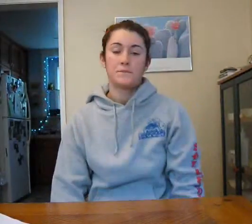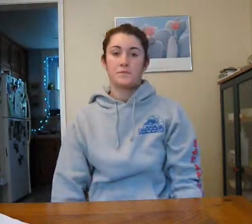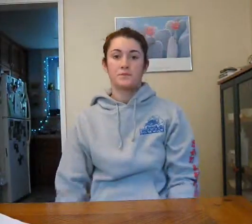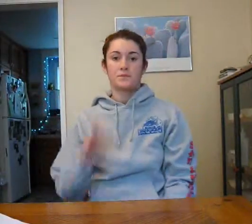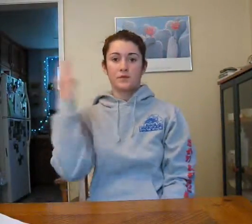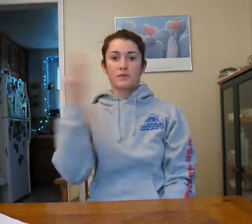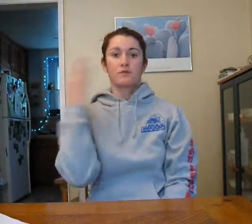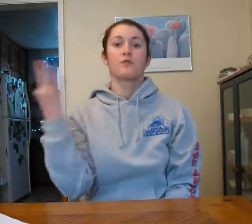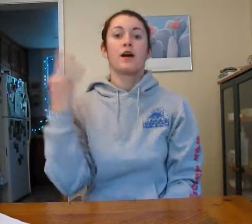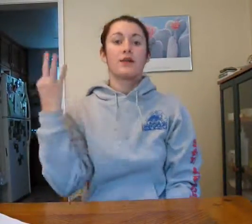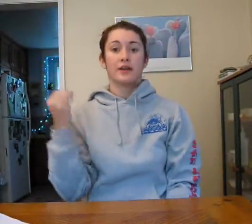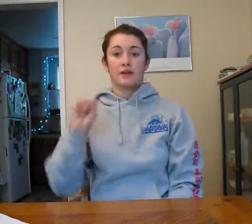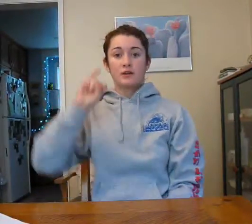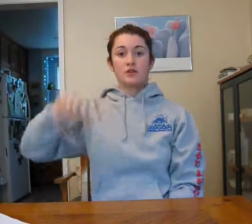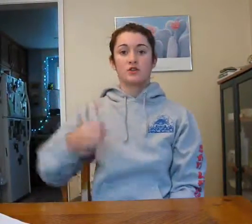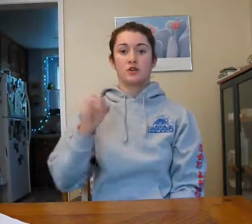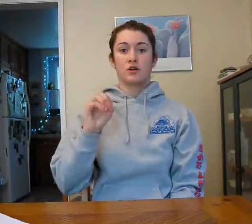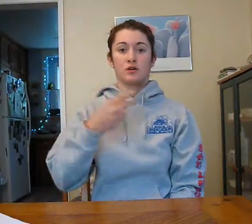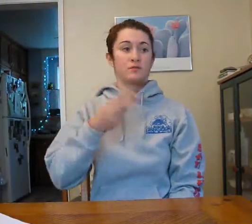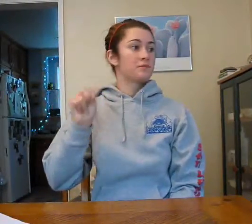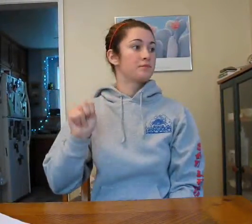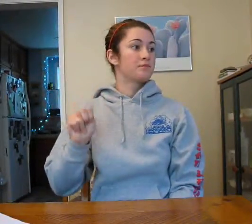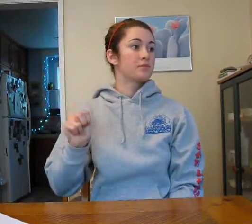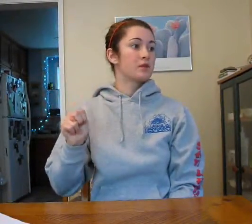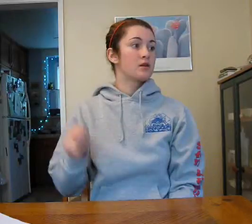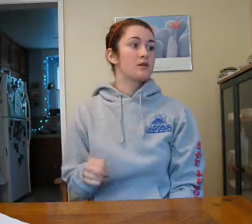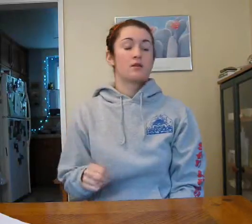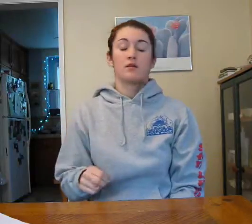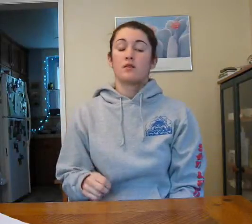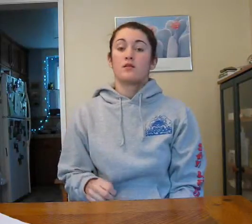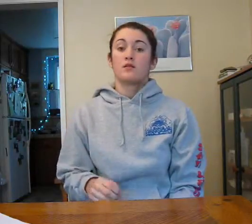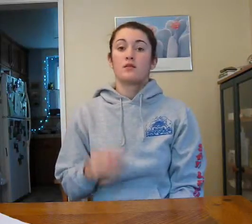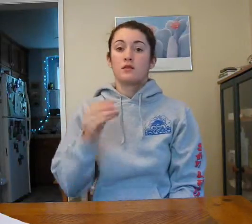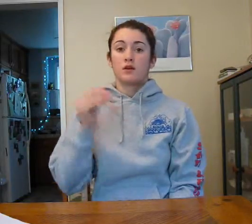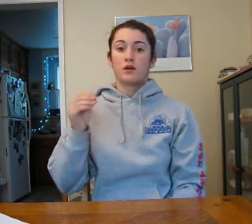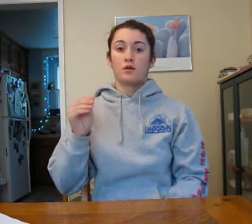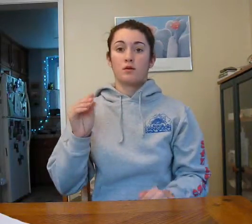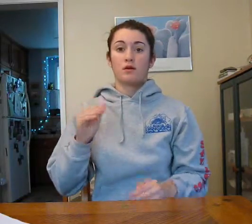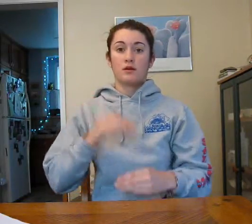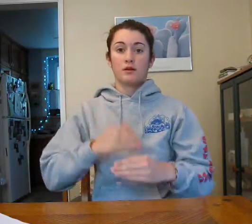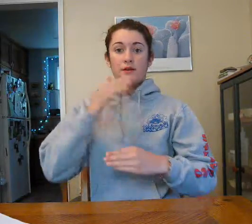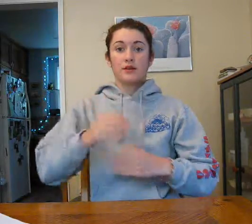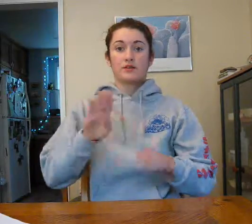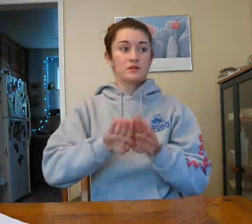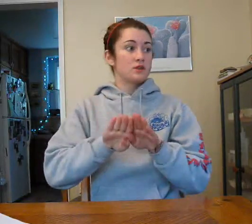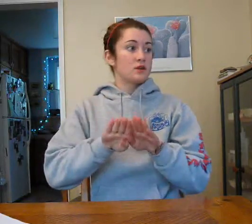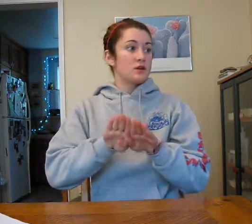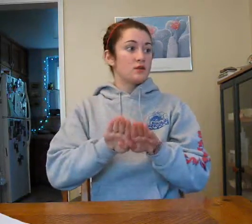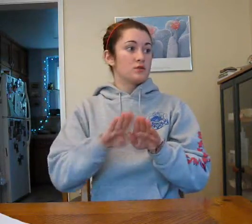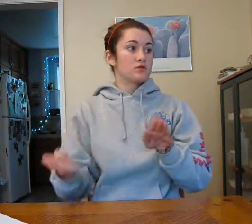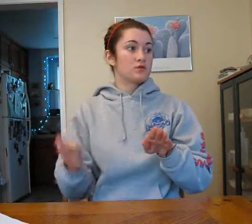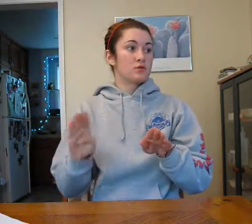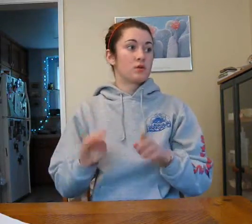Friday, John go next door